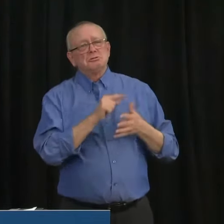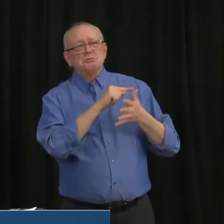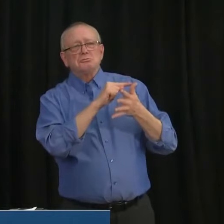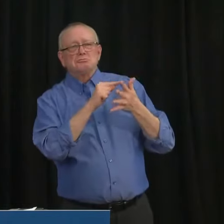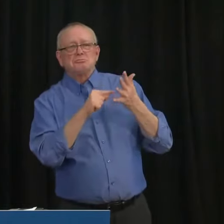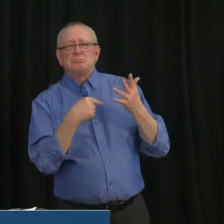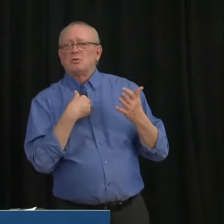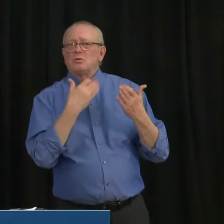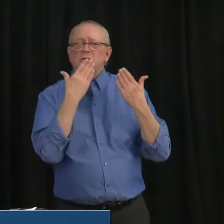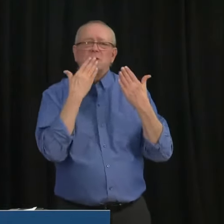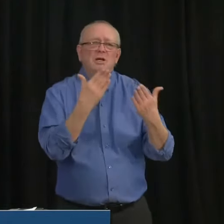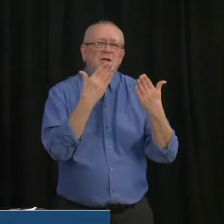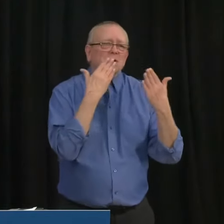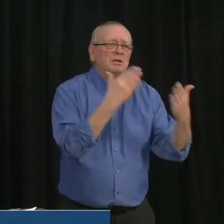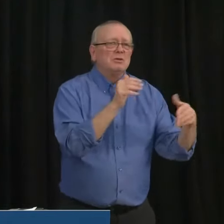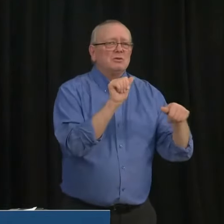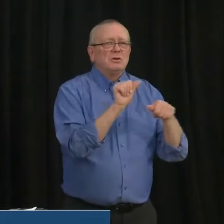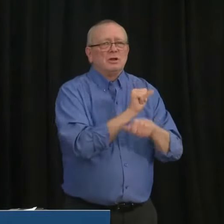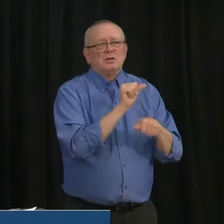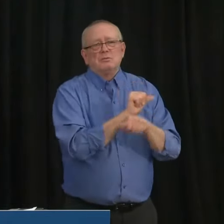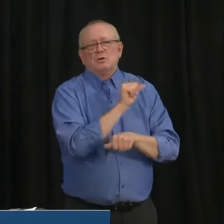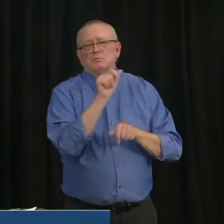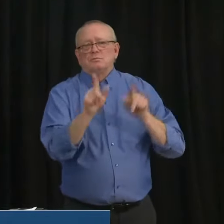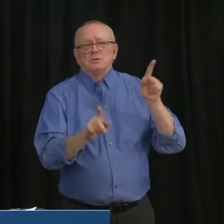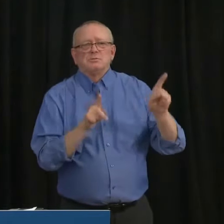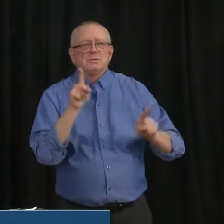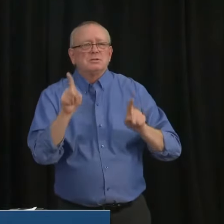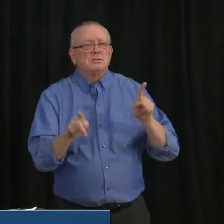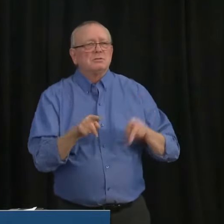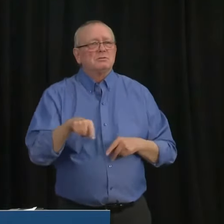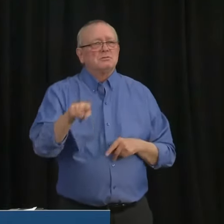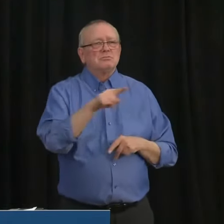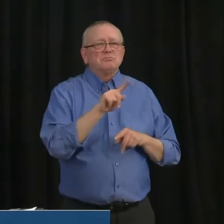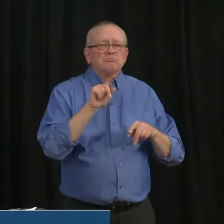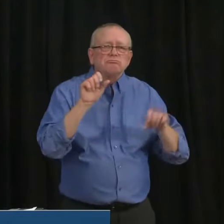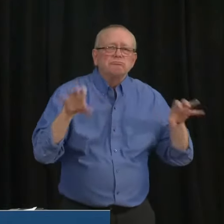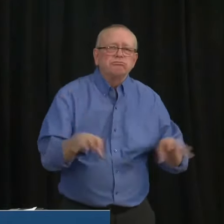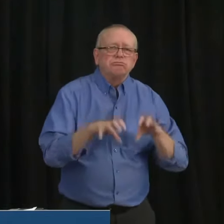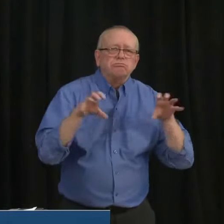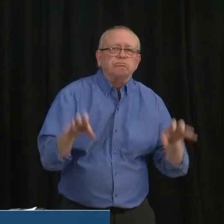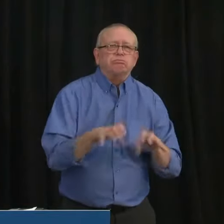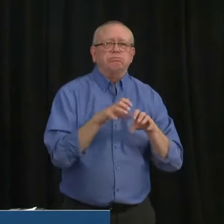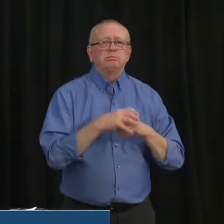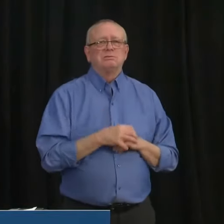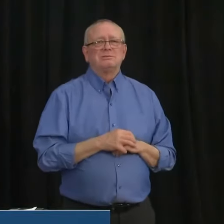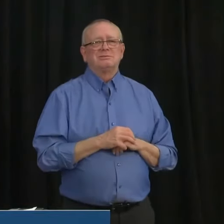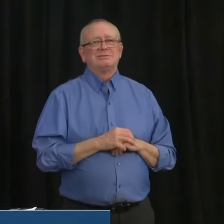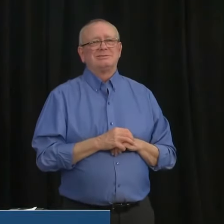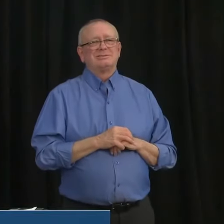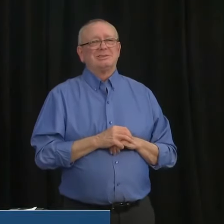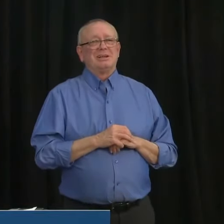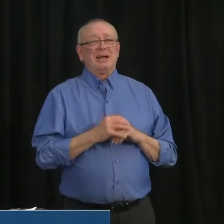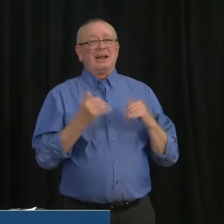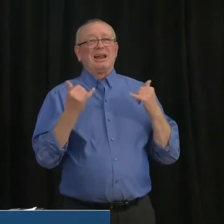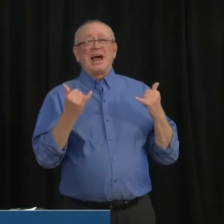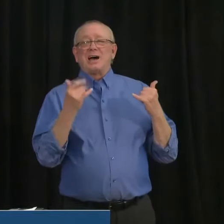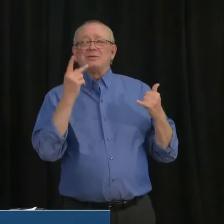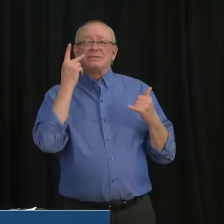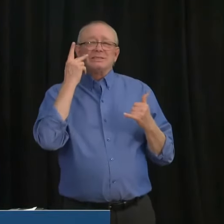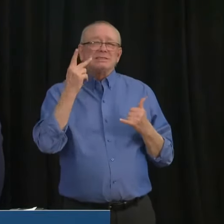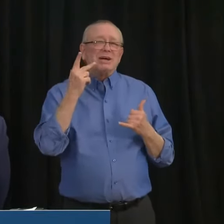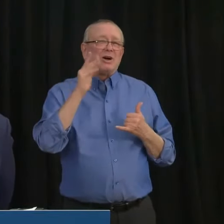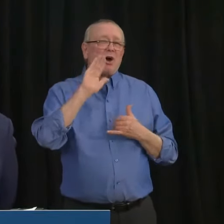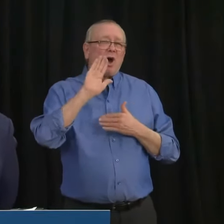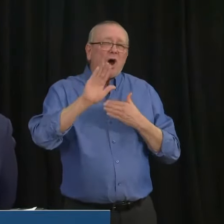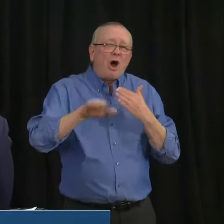for the responsibility that they've demonstrated. Obviously, like we see all across the Western world, and as was